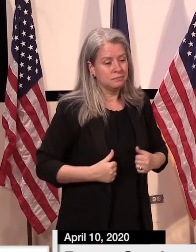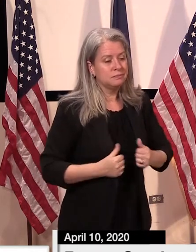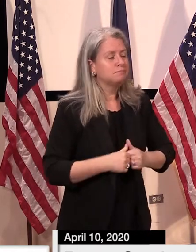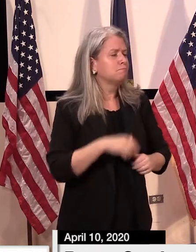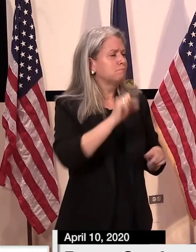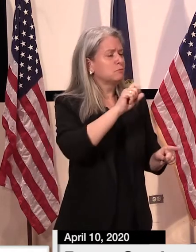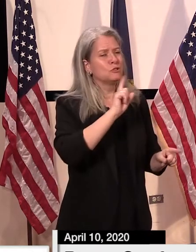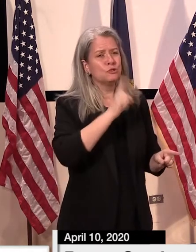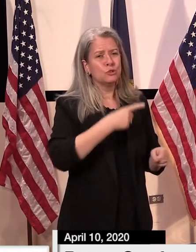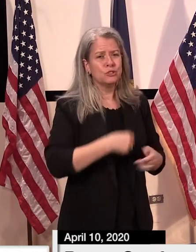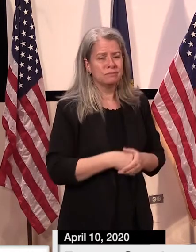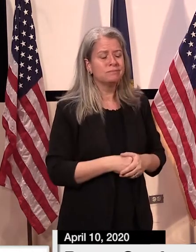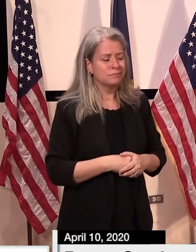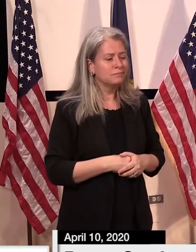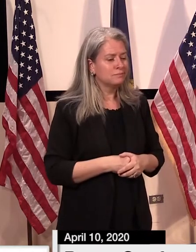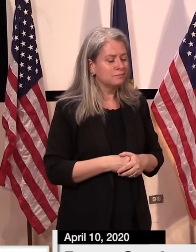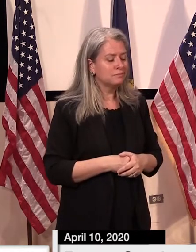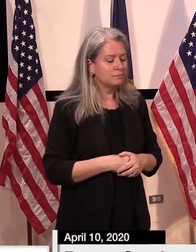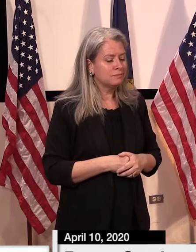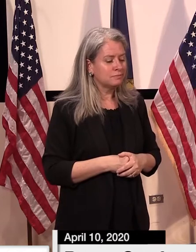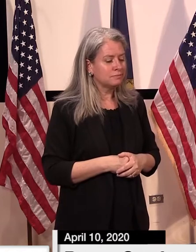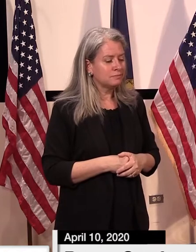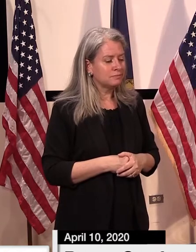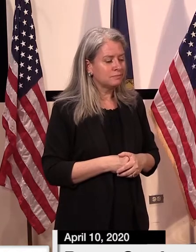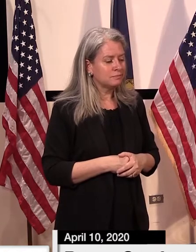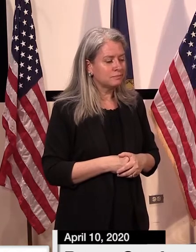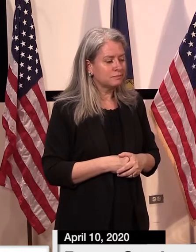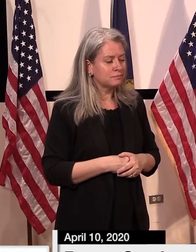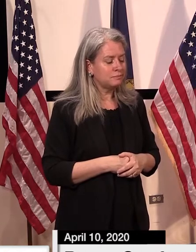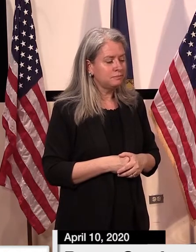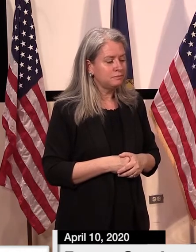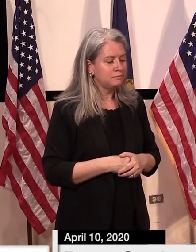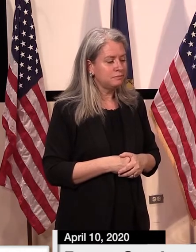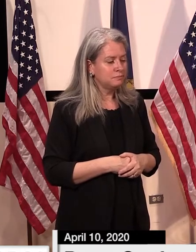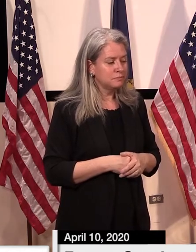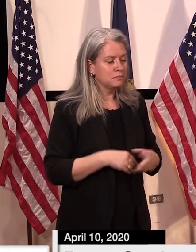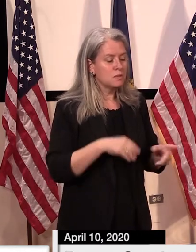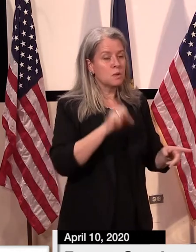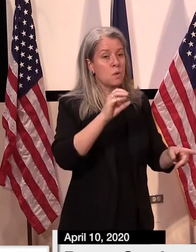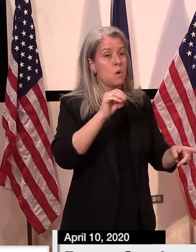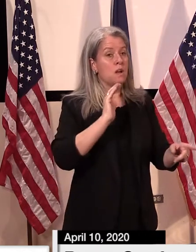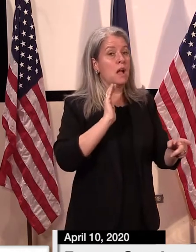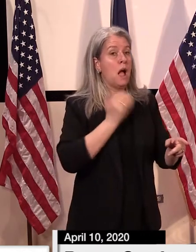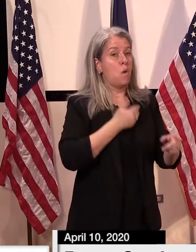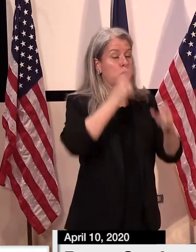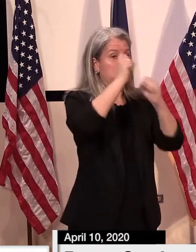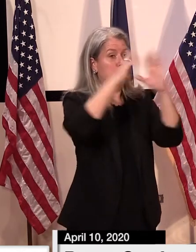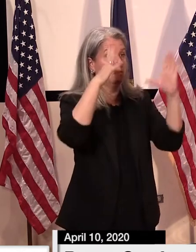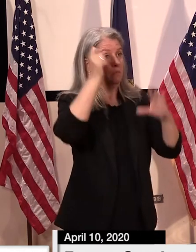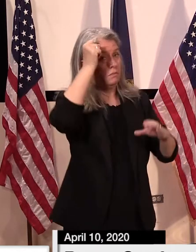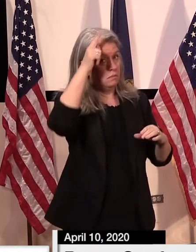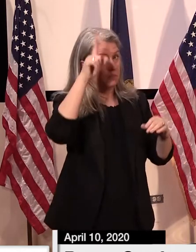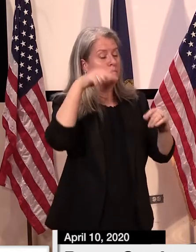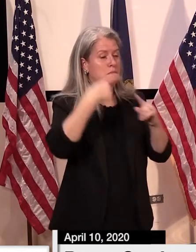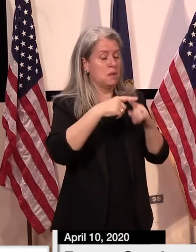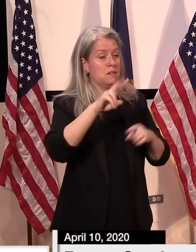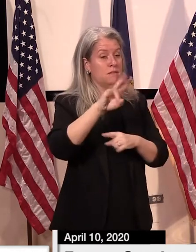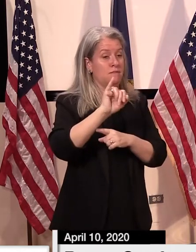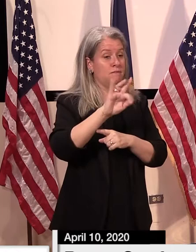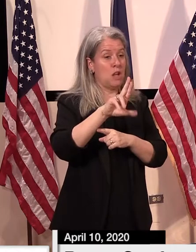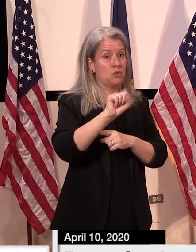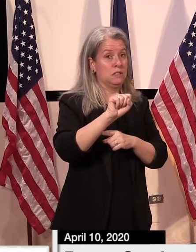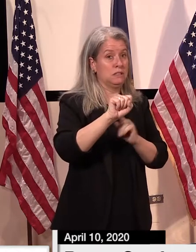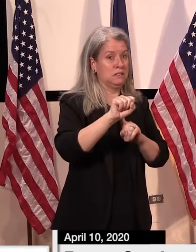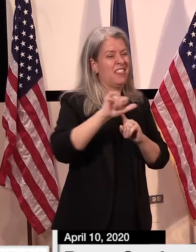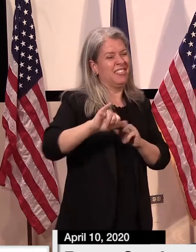Happy to, Governor. So most of what we know about this type of management of viral infection shows that